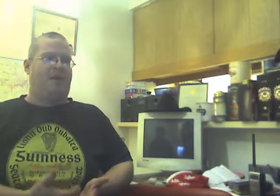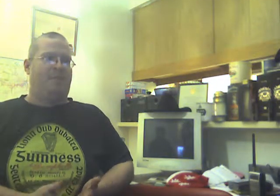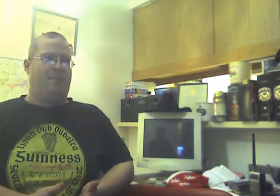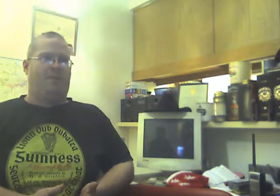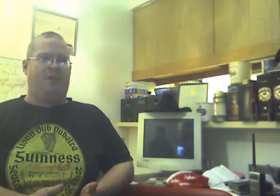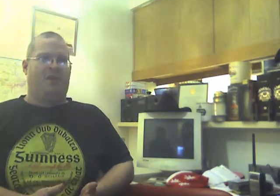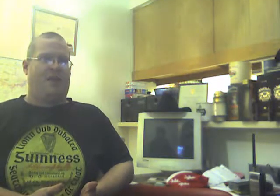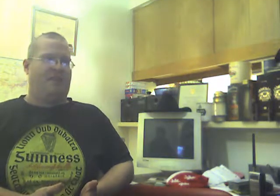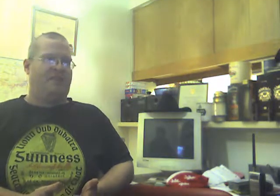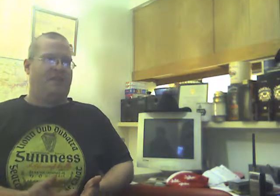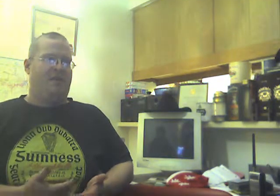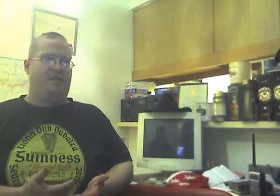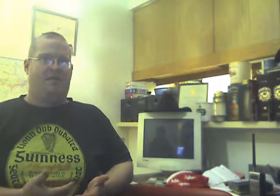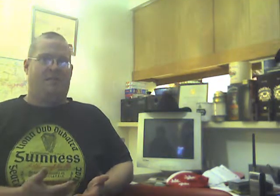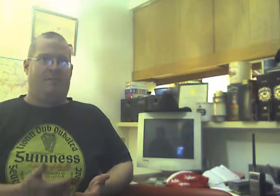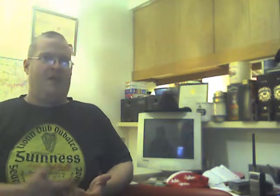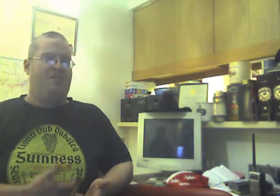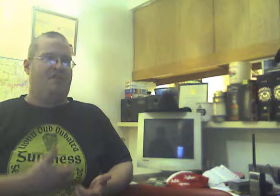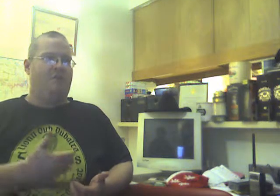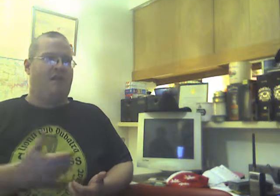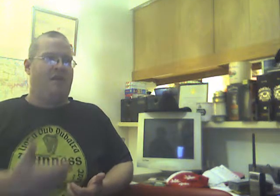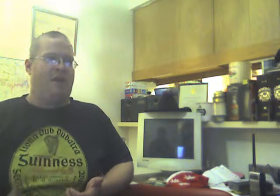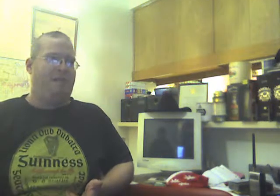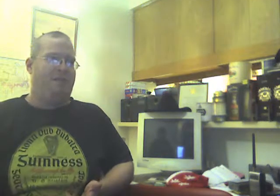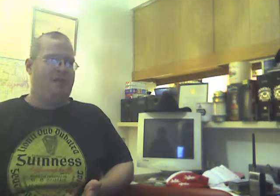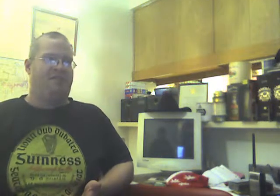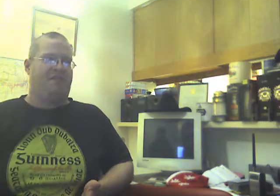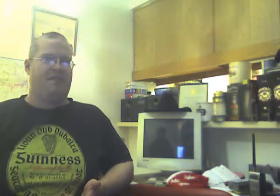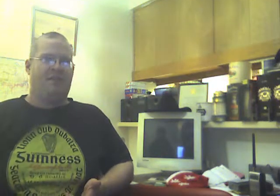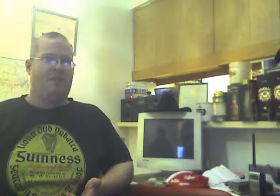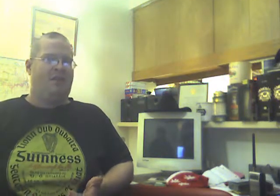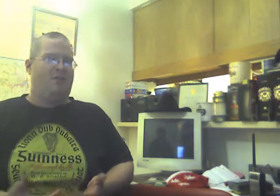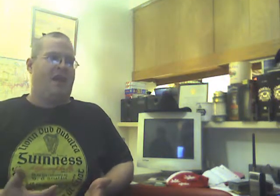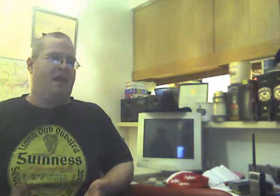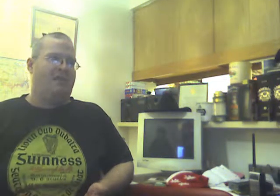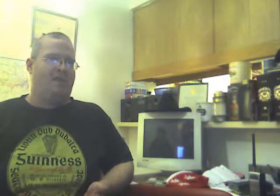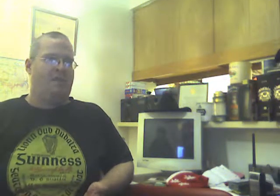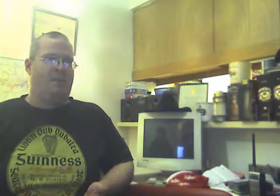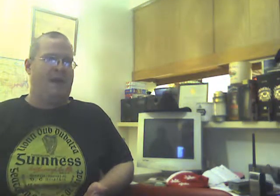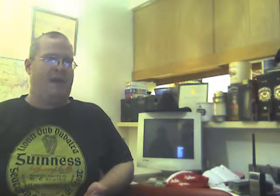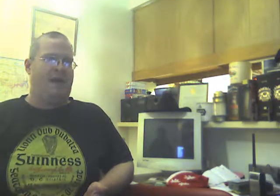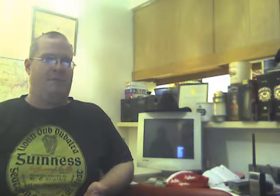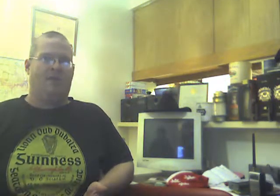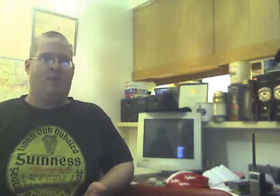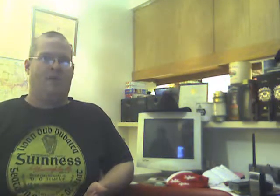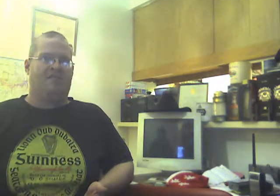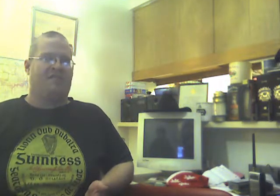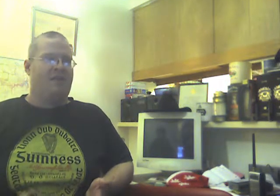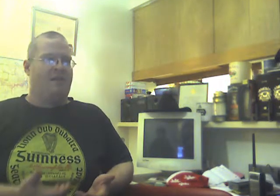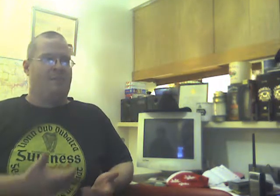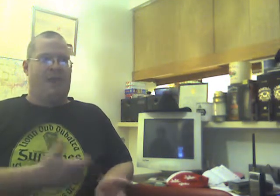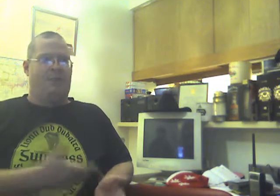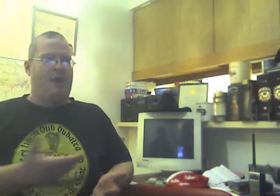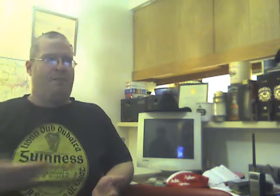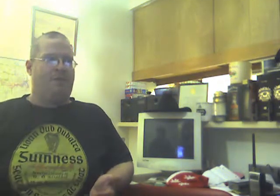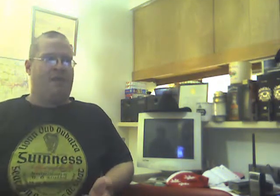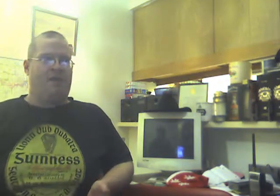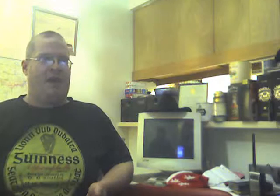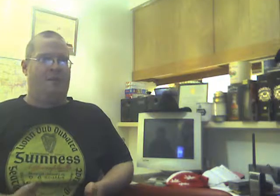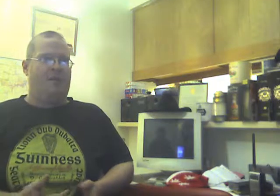a beautiful thing. Because you love a person, you can't turn your back on them in the worst. By Red Book and Glamour